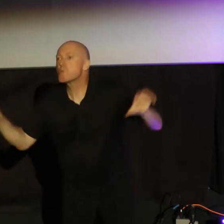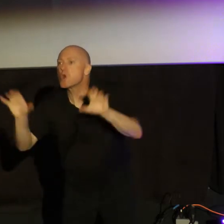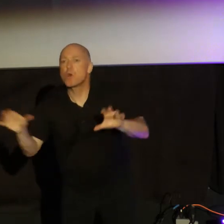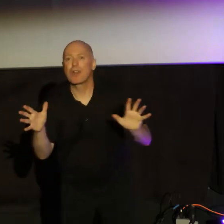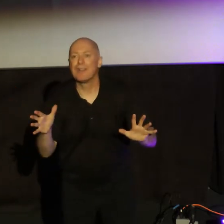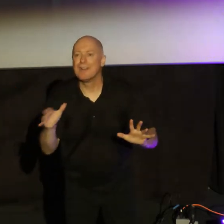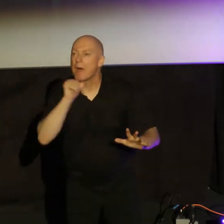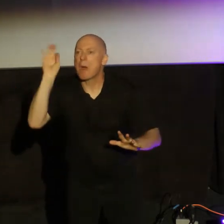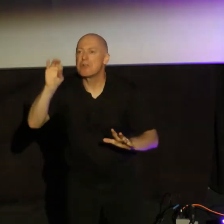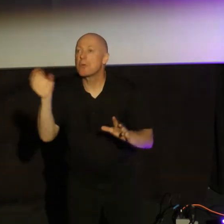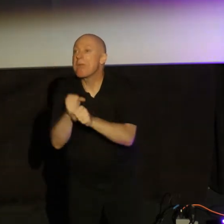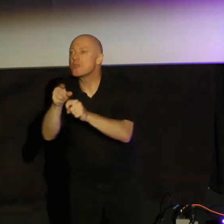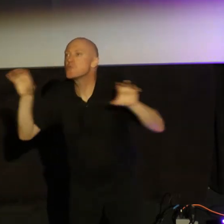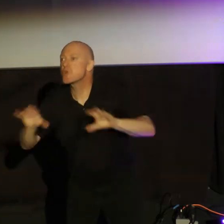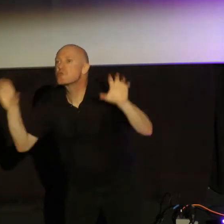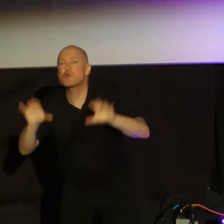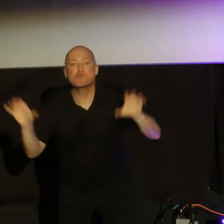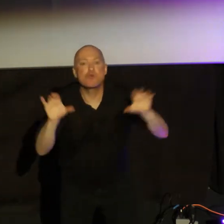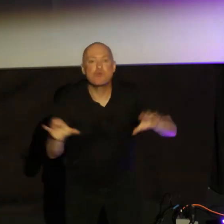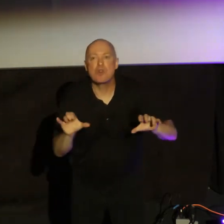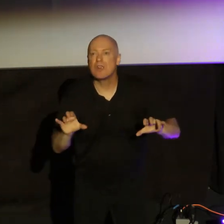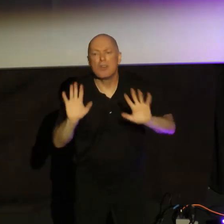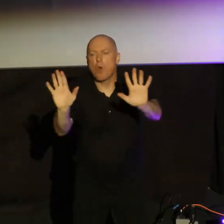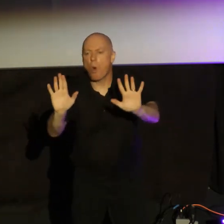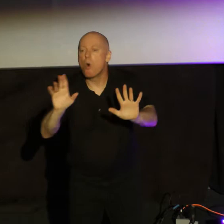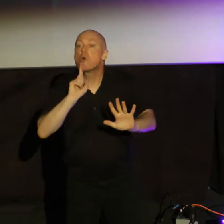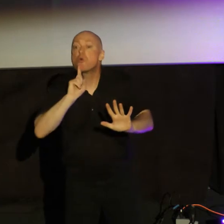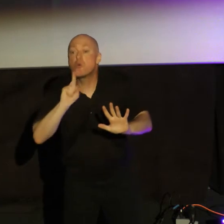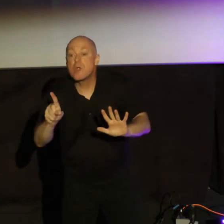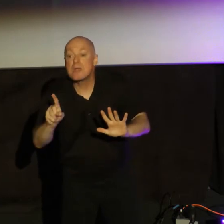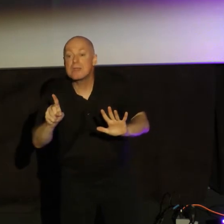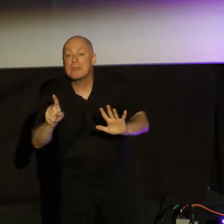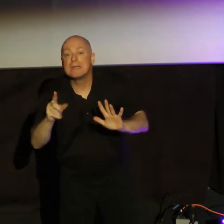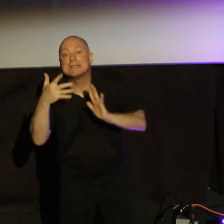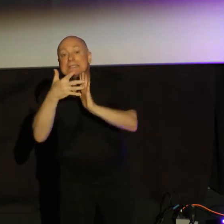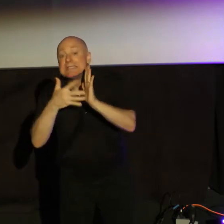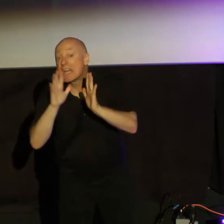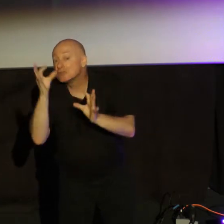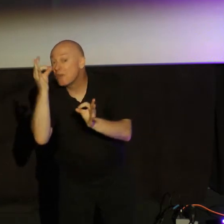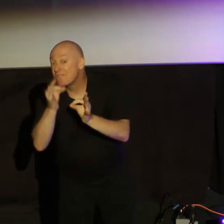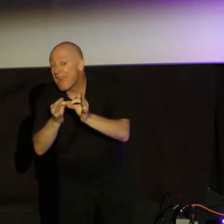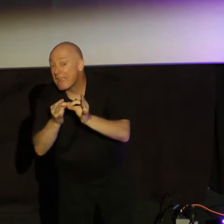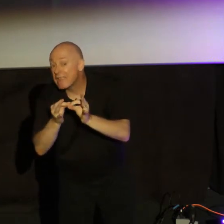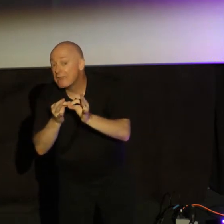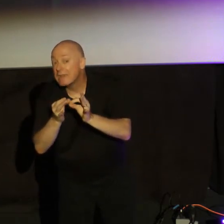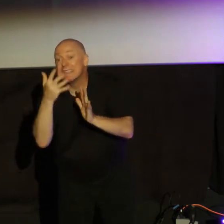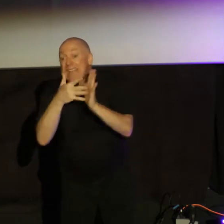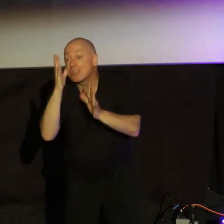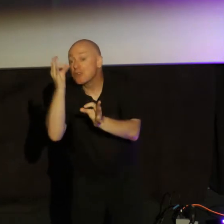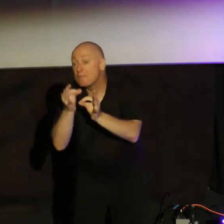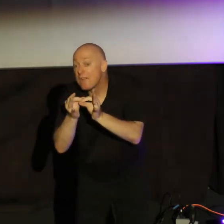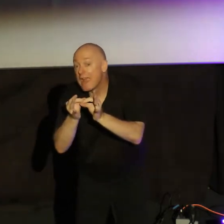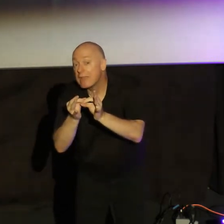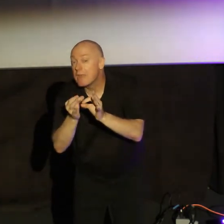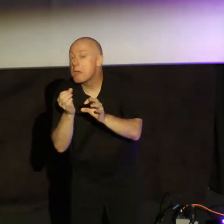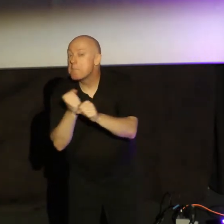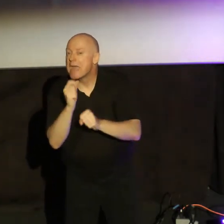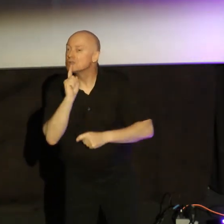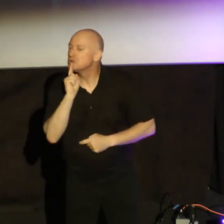do more things. It's actually a call to test your faith, to test your faith and see if